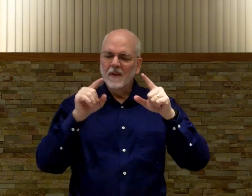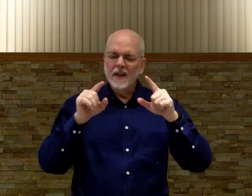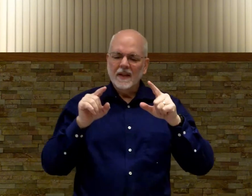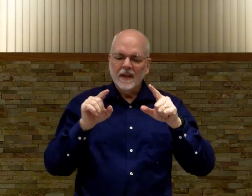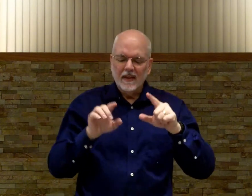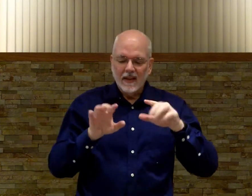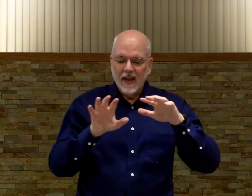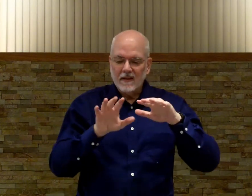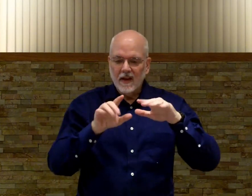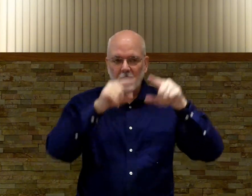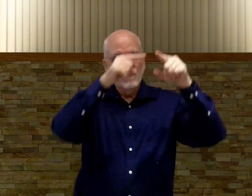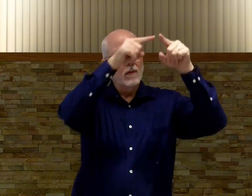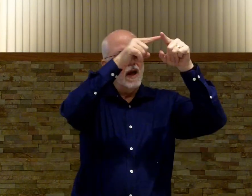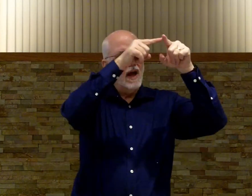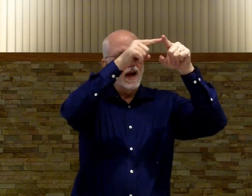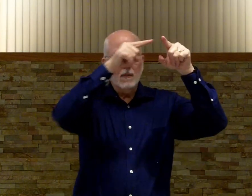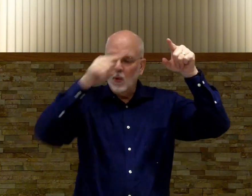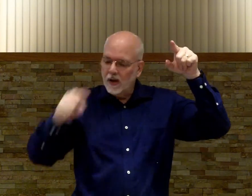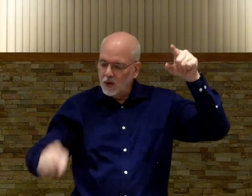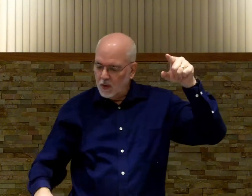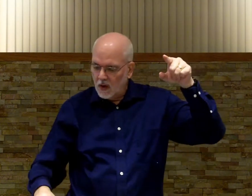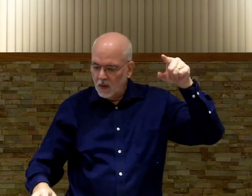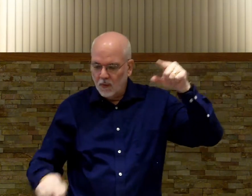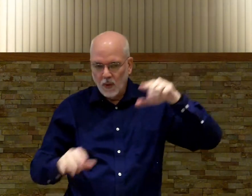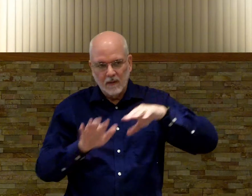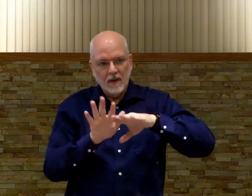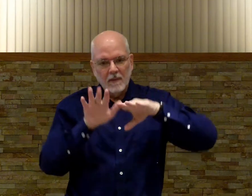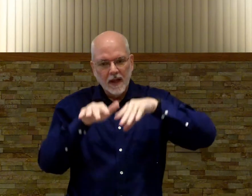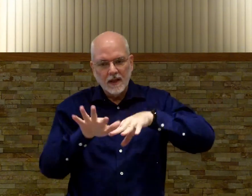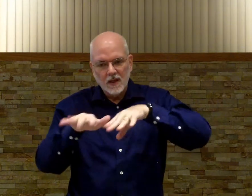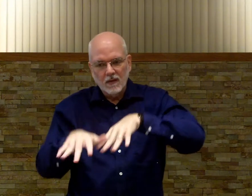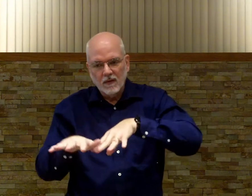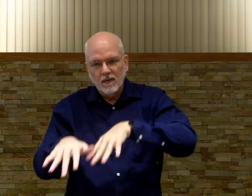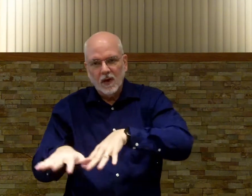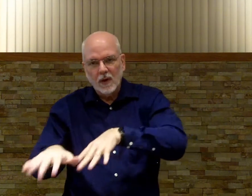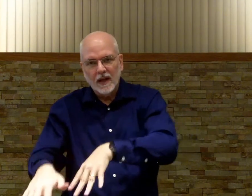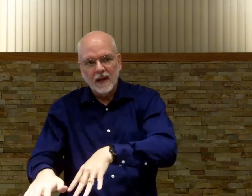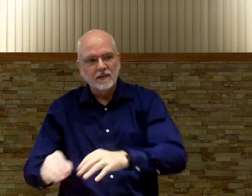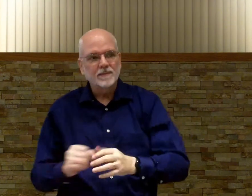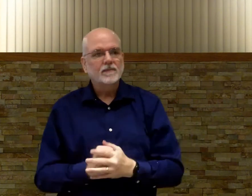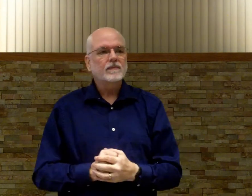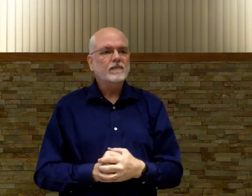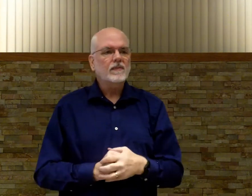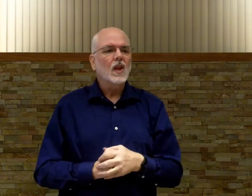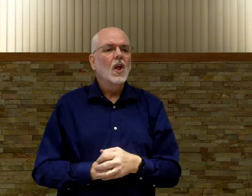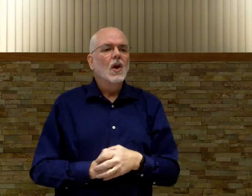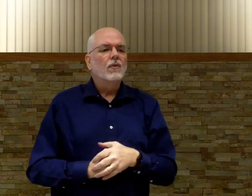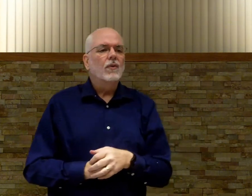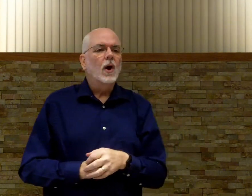it's coming from a higher point to a lower point because it's flowing down from